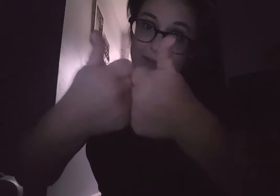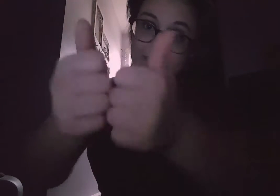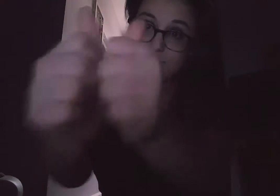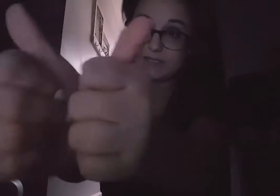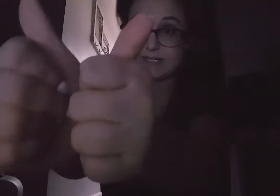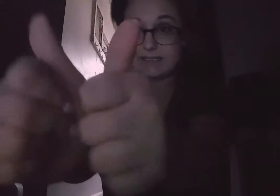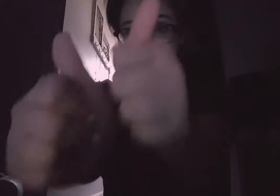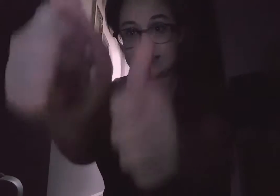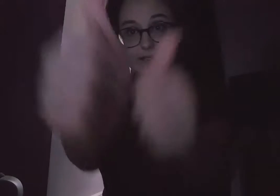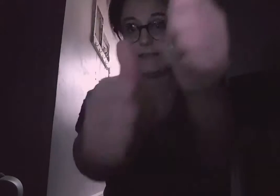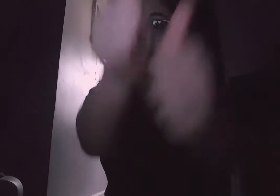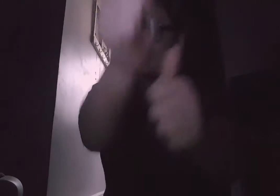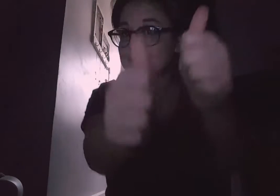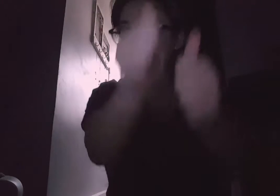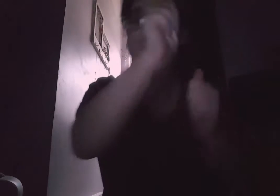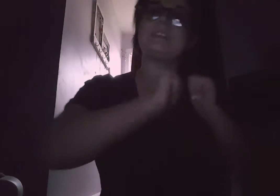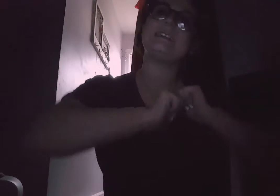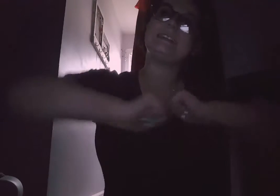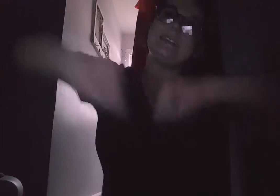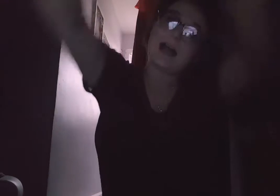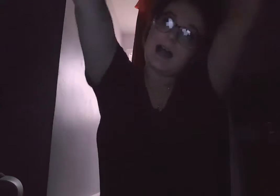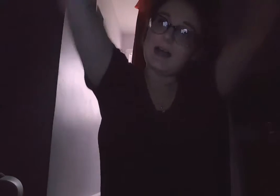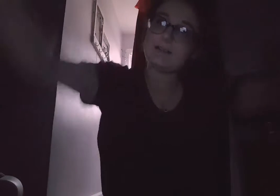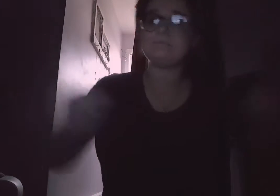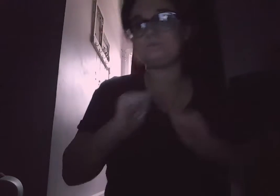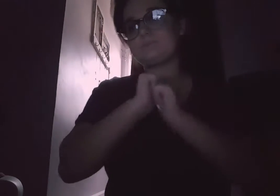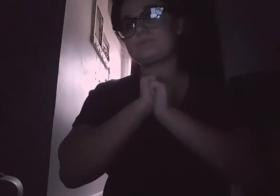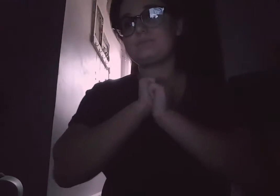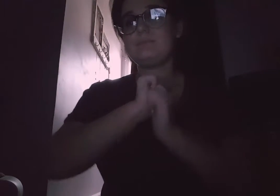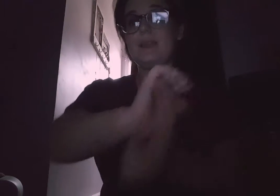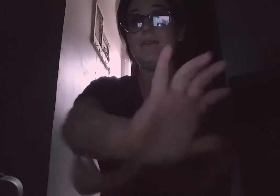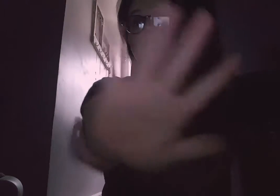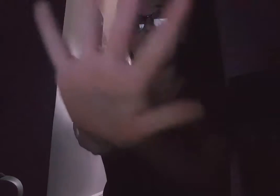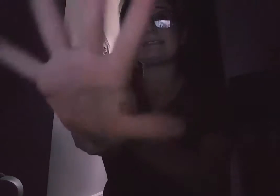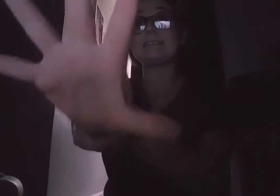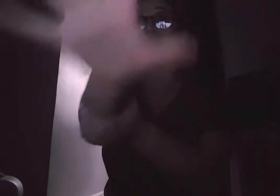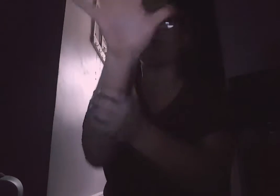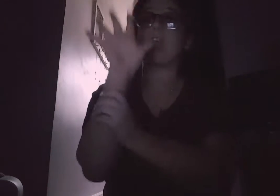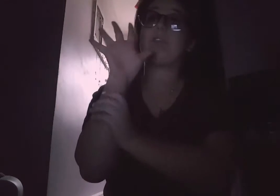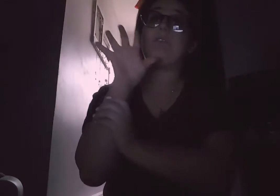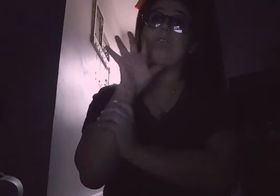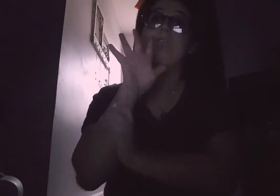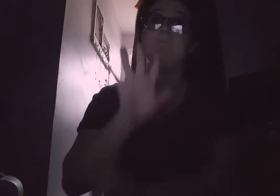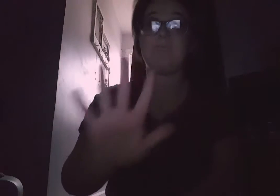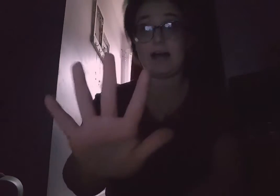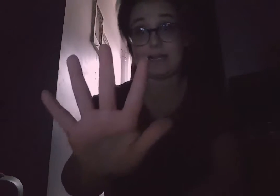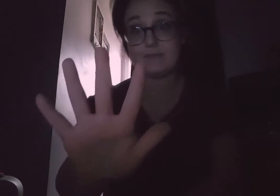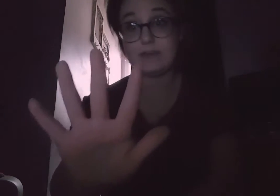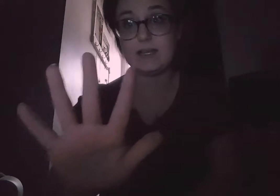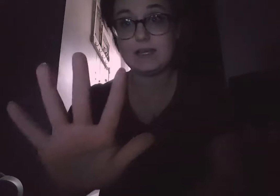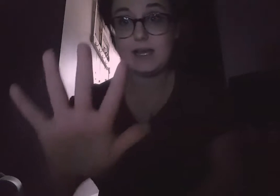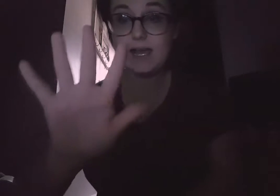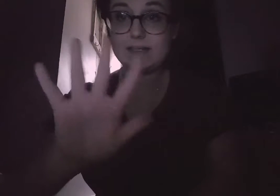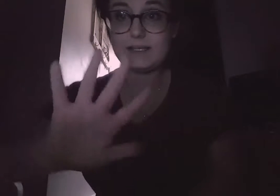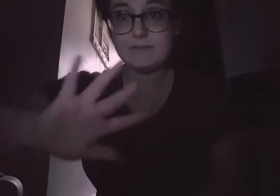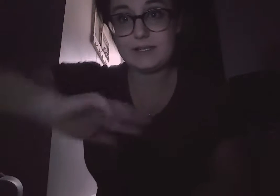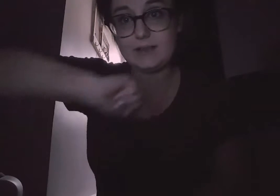baby, but I can still say I am. Yeah. Fact number five. I love video